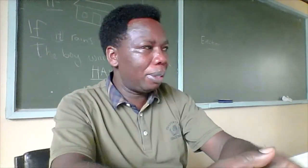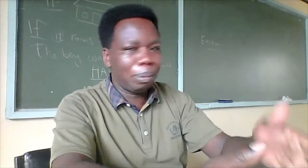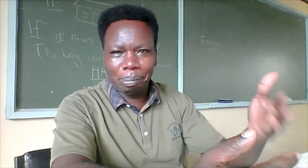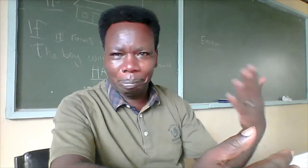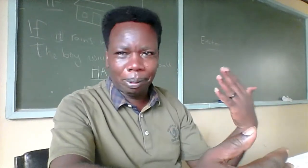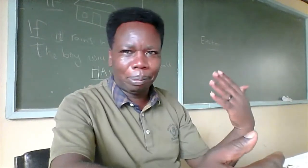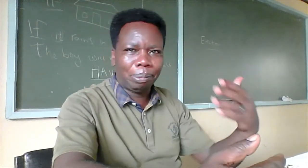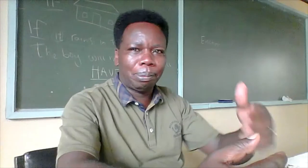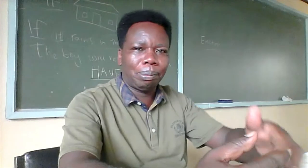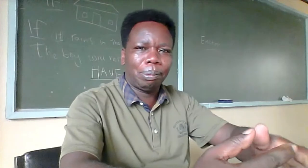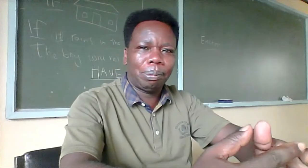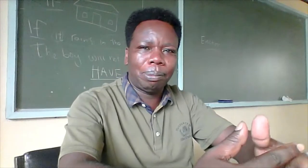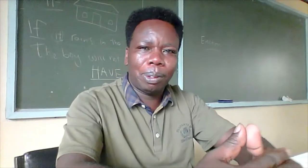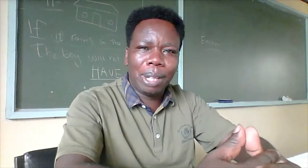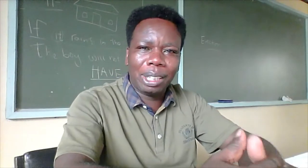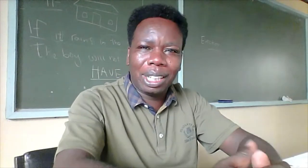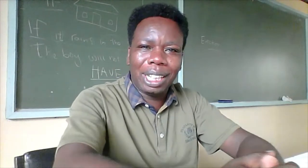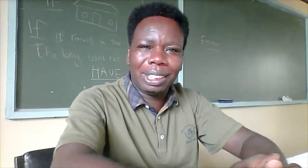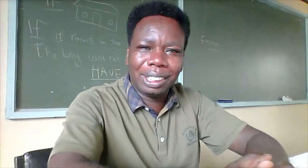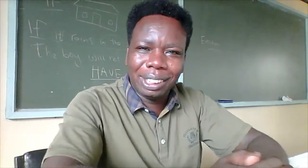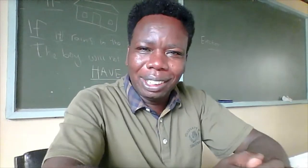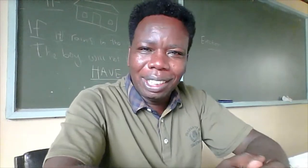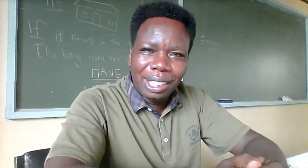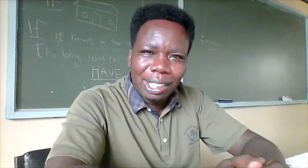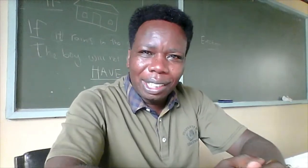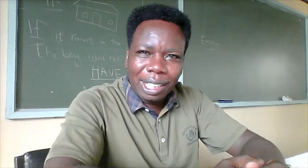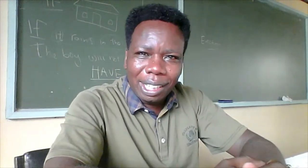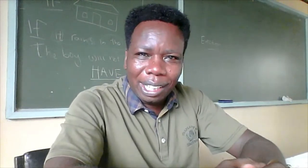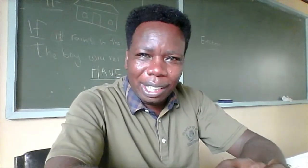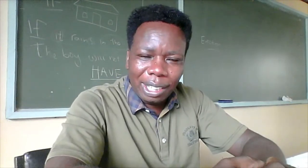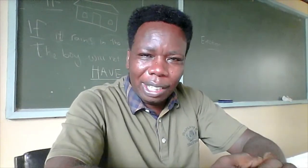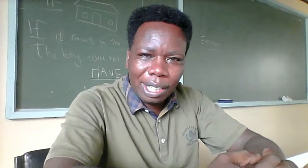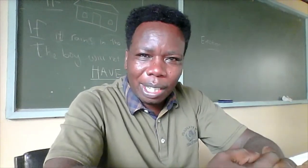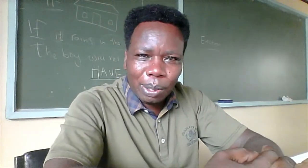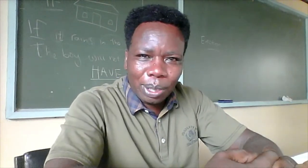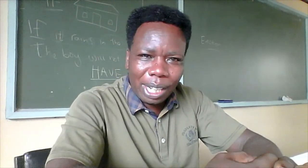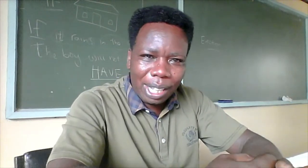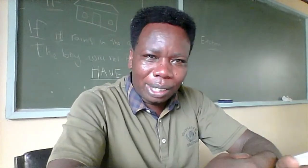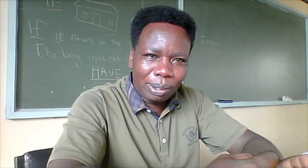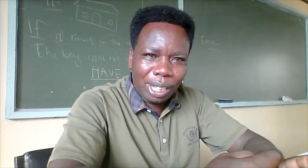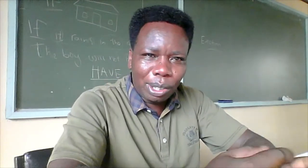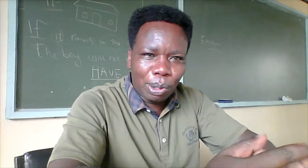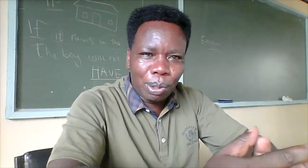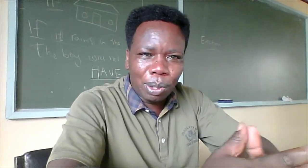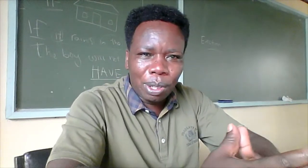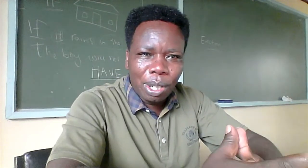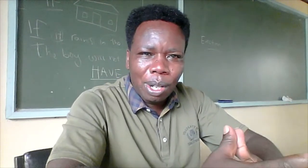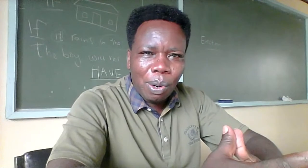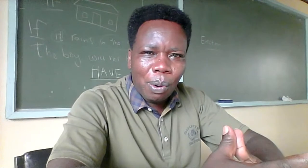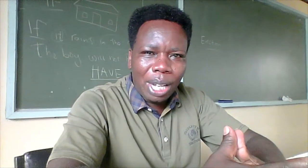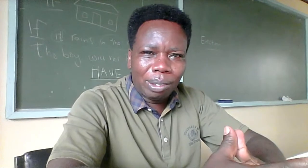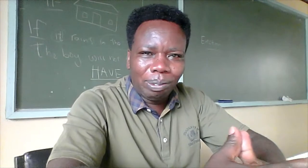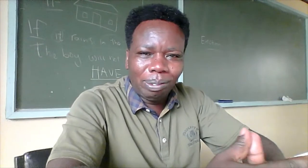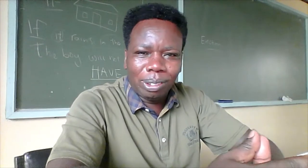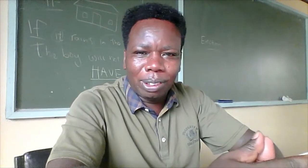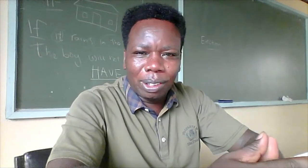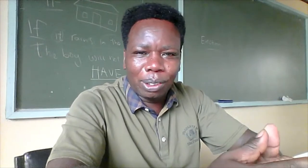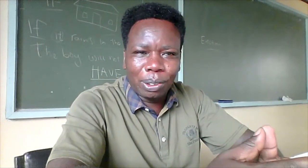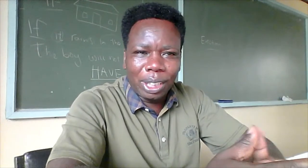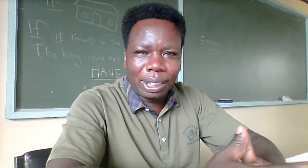we are in class and it's a good day that we can do one or two things.